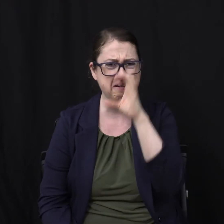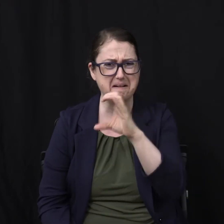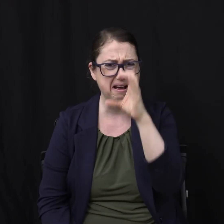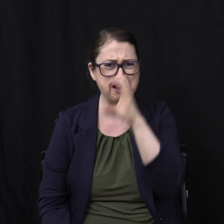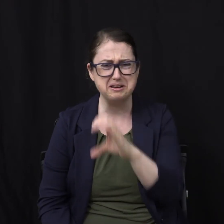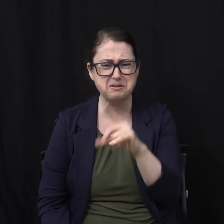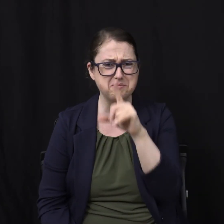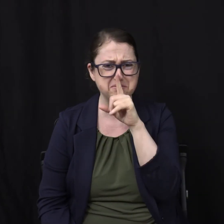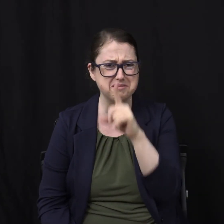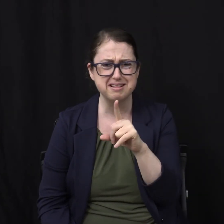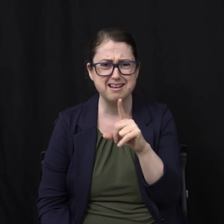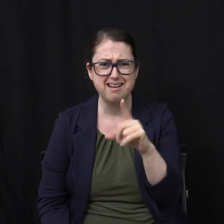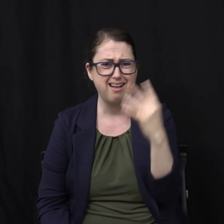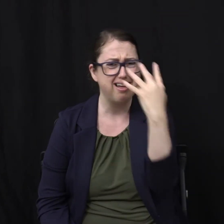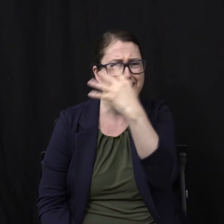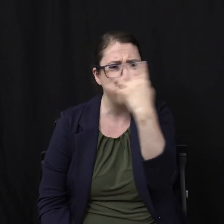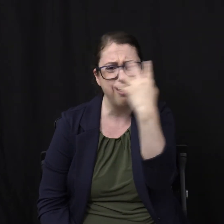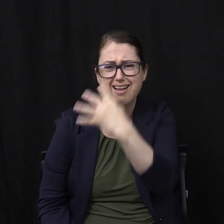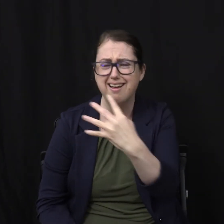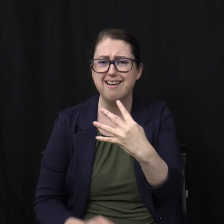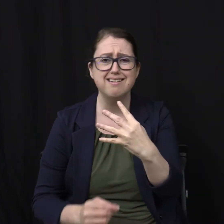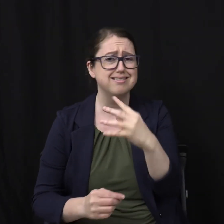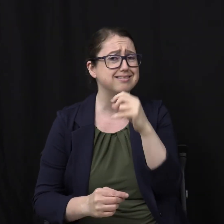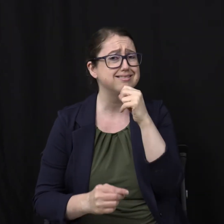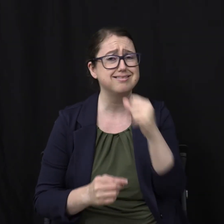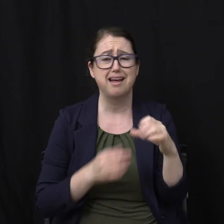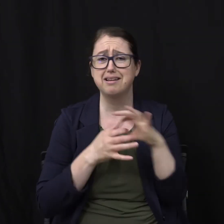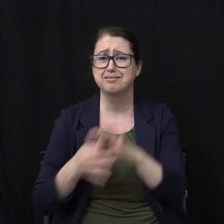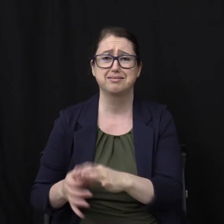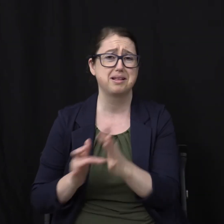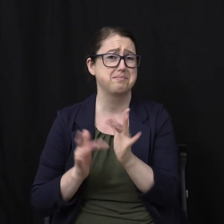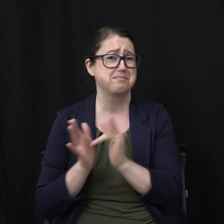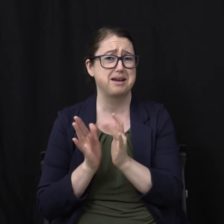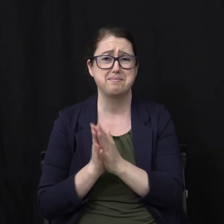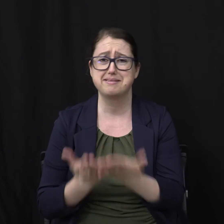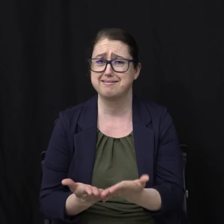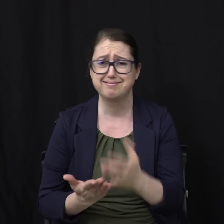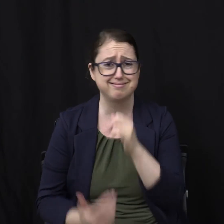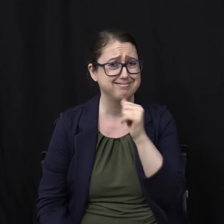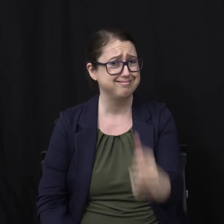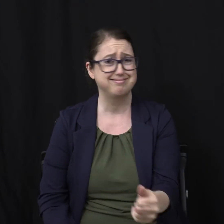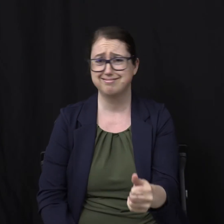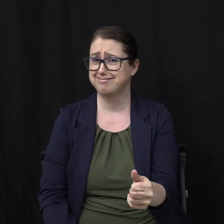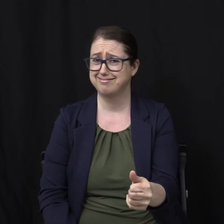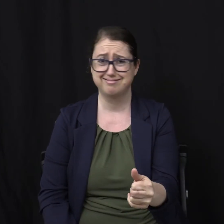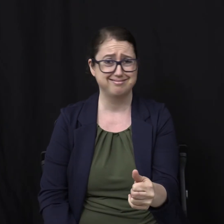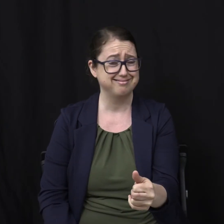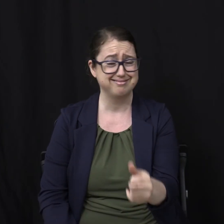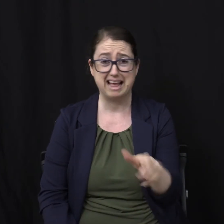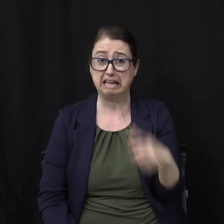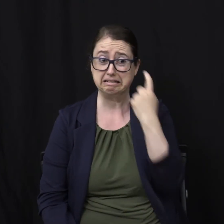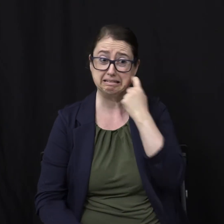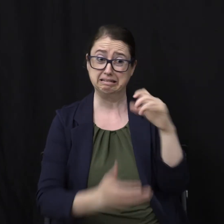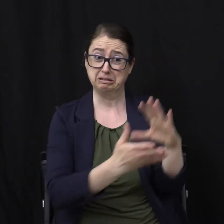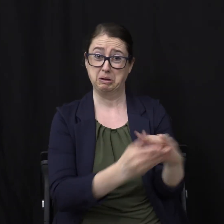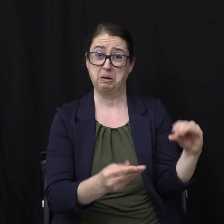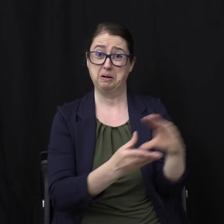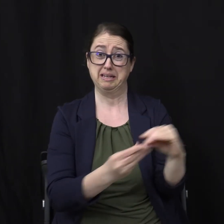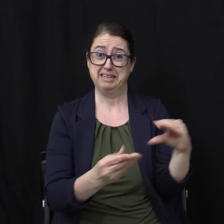Nonsensically insane Unbiblical Not a single part of that Little routine That we just had to all